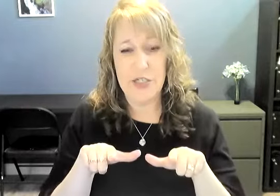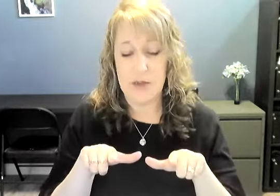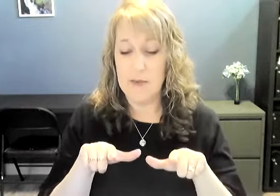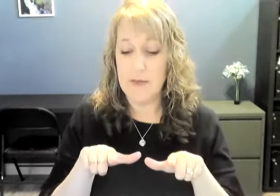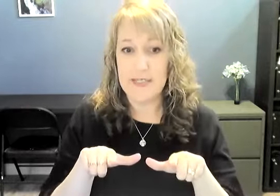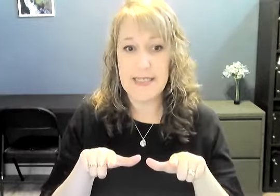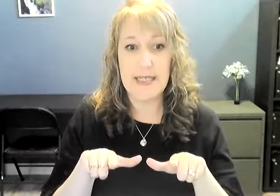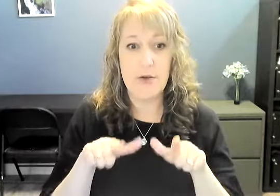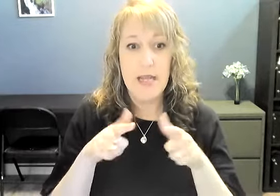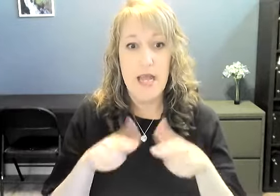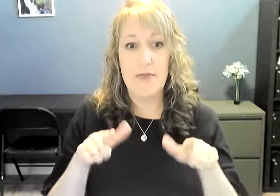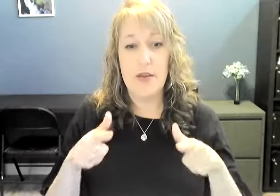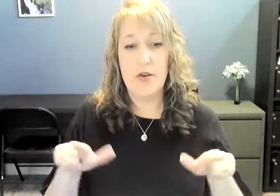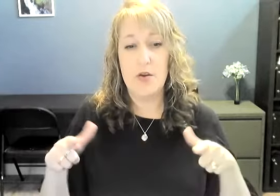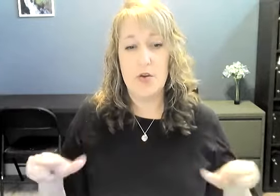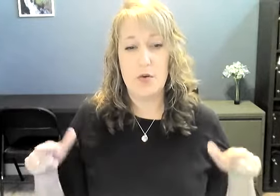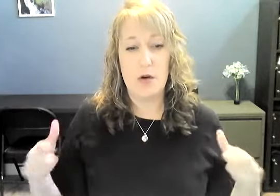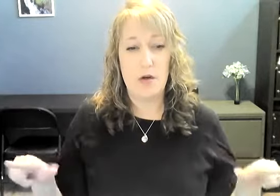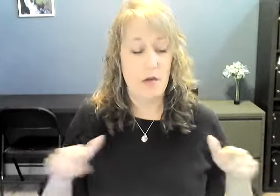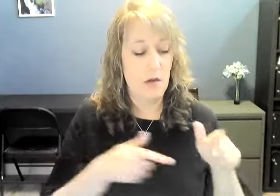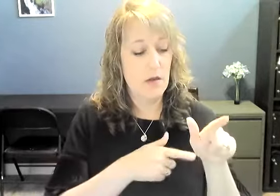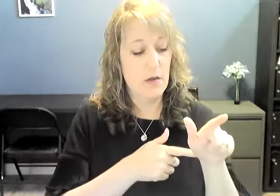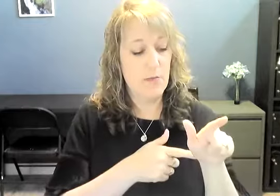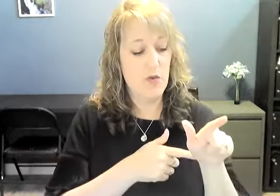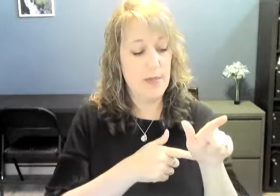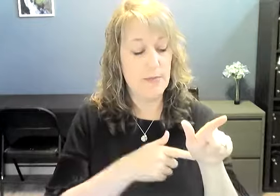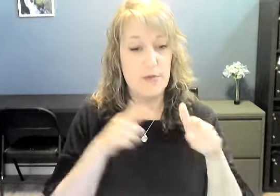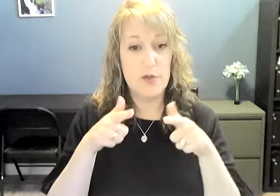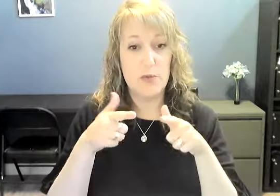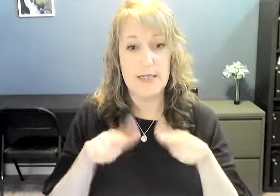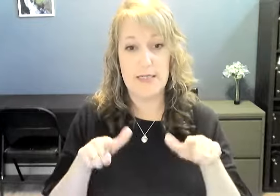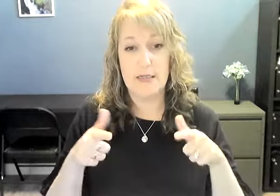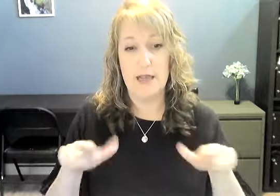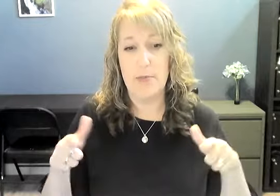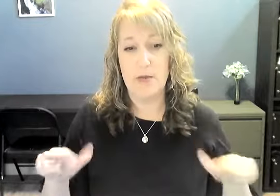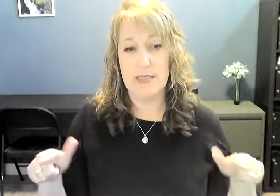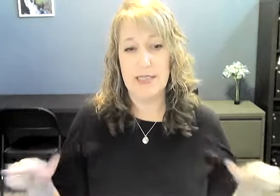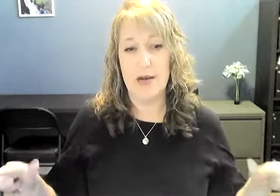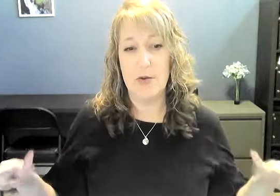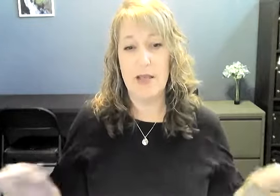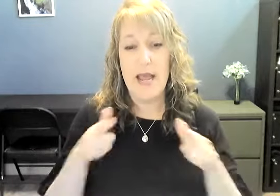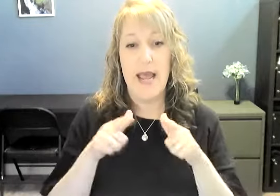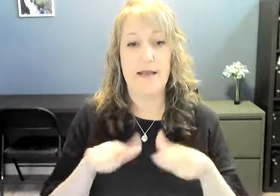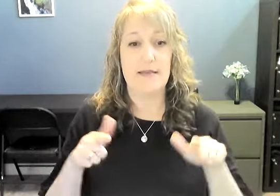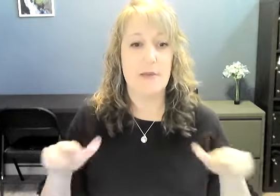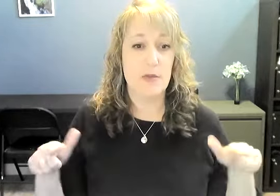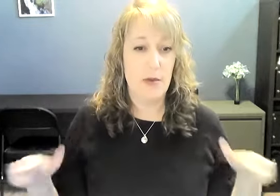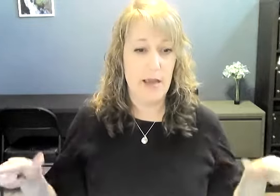each other, palms facing down. And then your movement comes from your wrist kind of bouncing down as it comes away